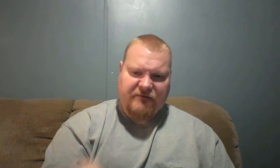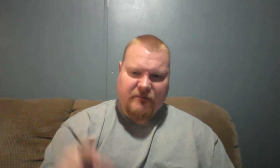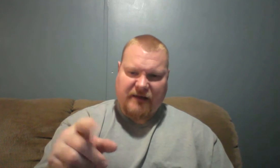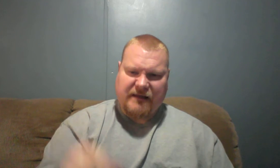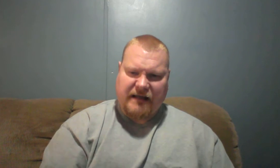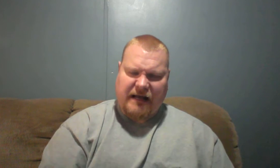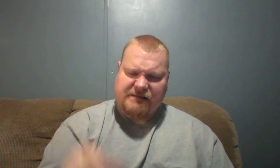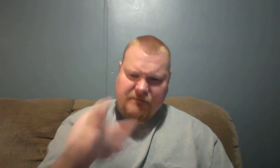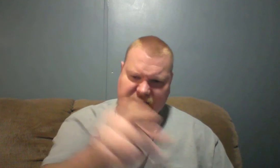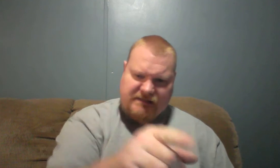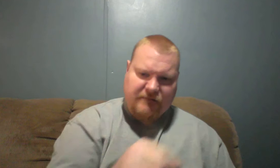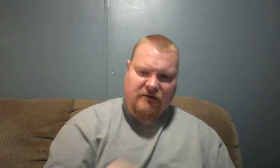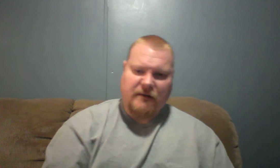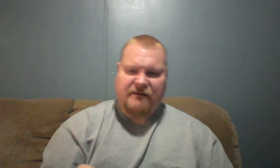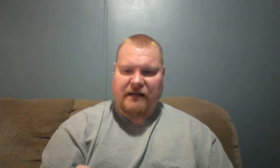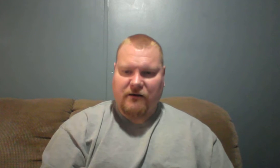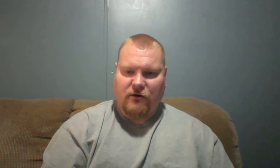about that guy. Something's different about that girl.